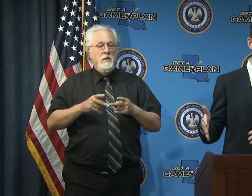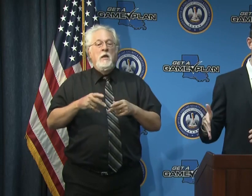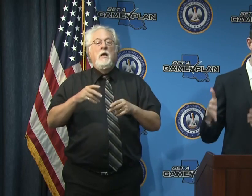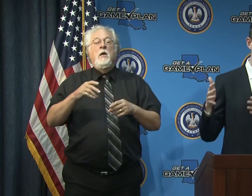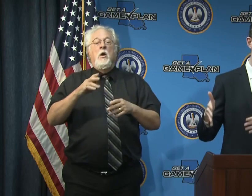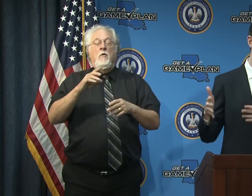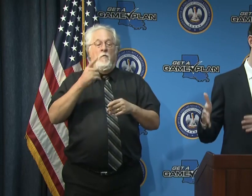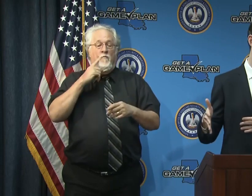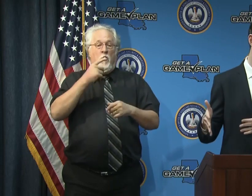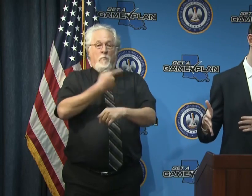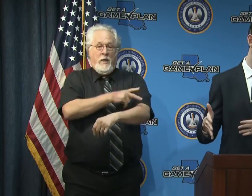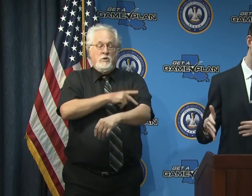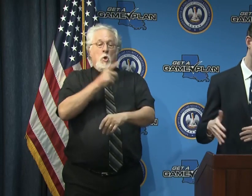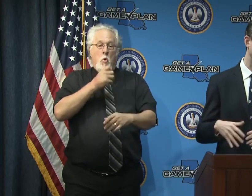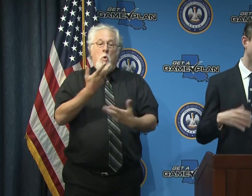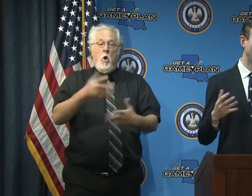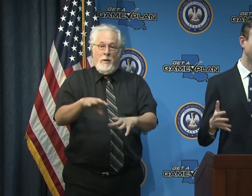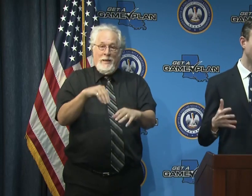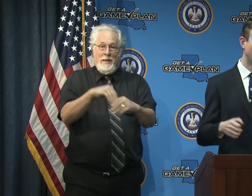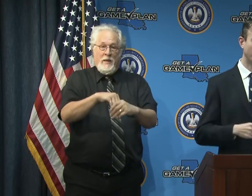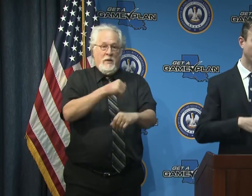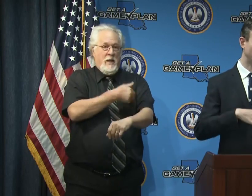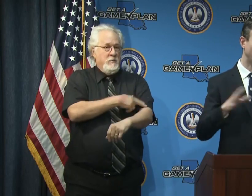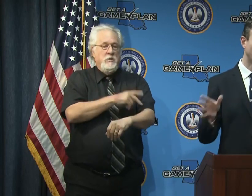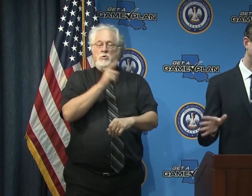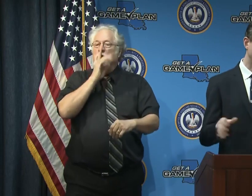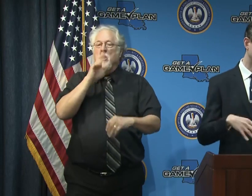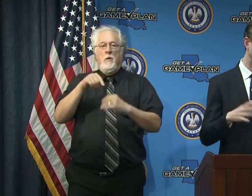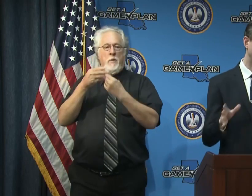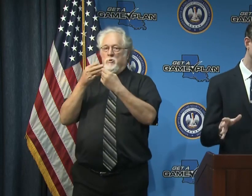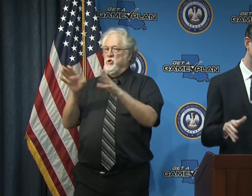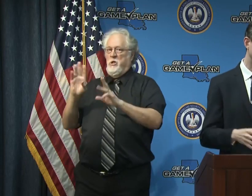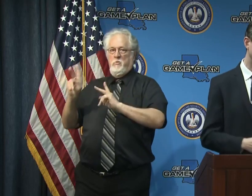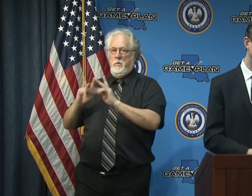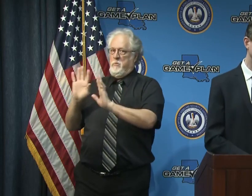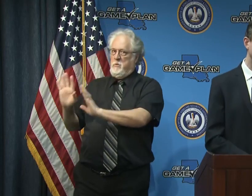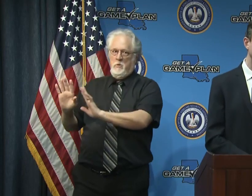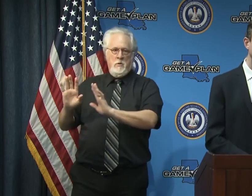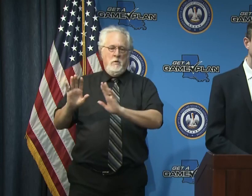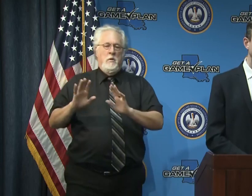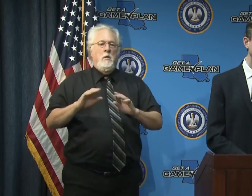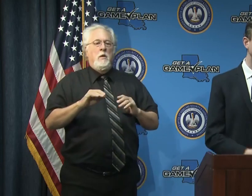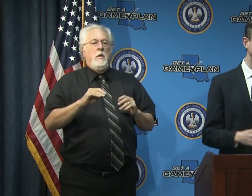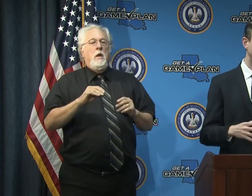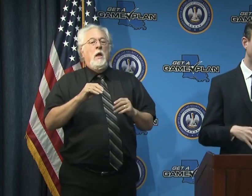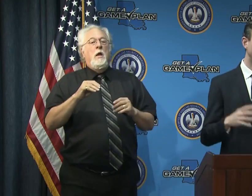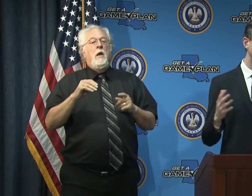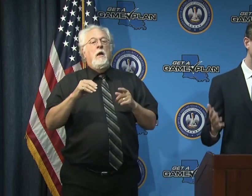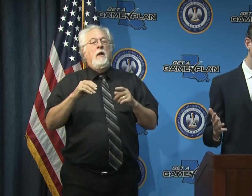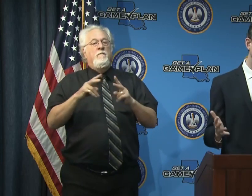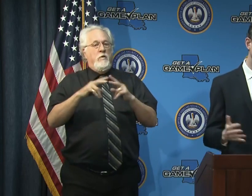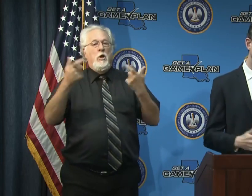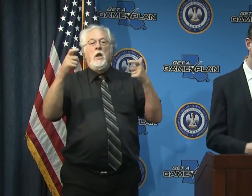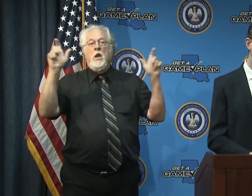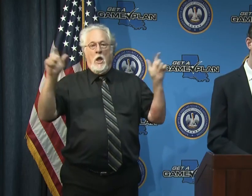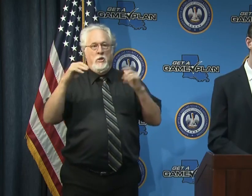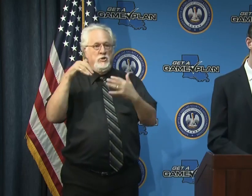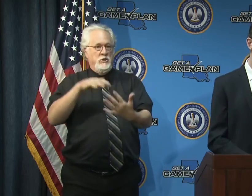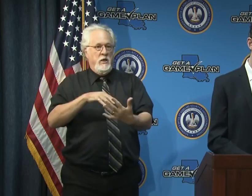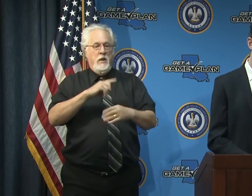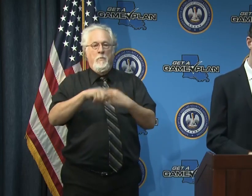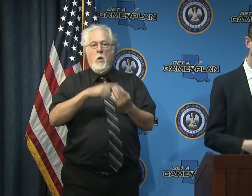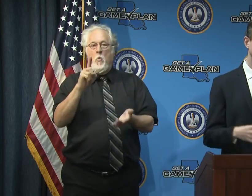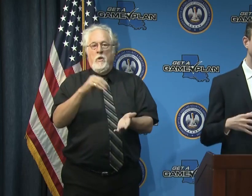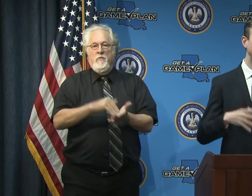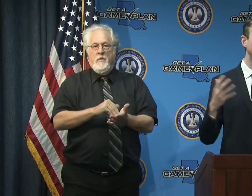who were hospitalized it's important for folks to know that we're not talking about general public that wasn't the study that was done it was a very large study over a